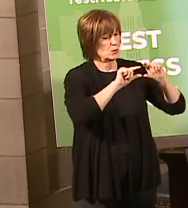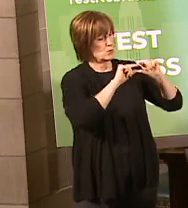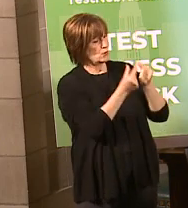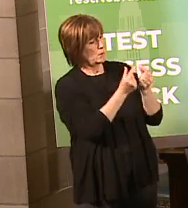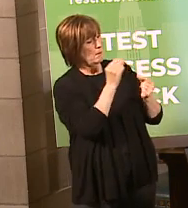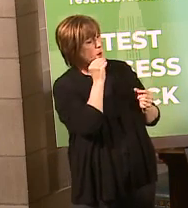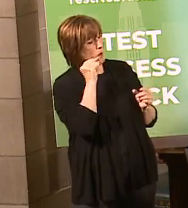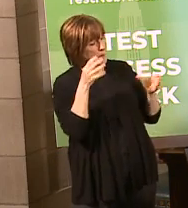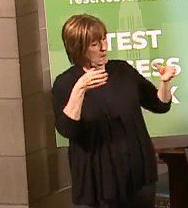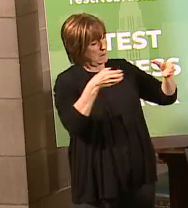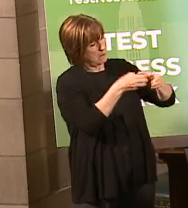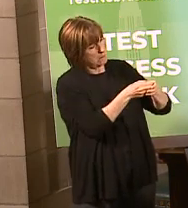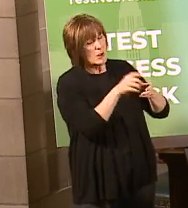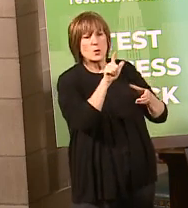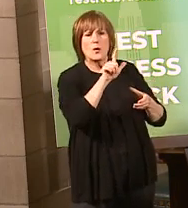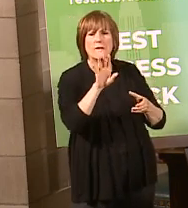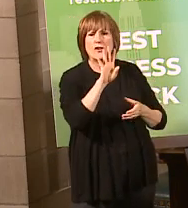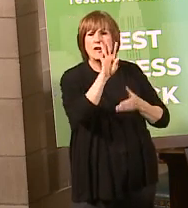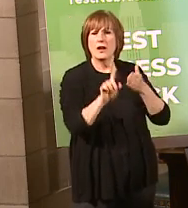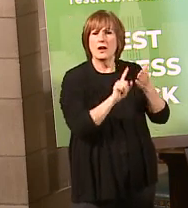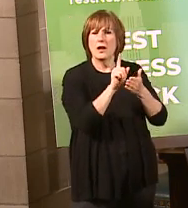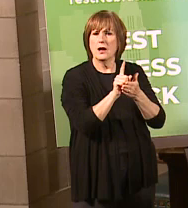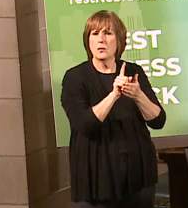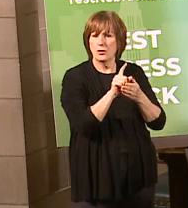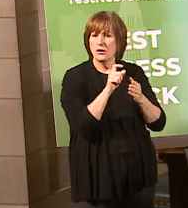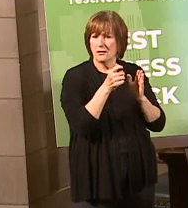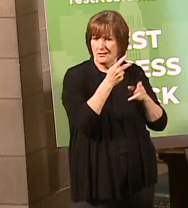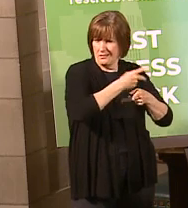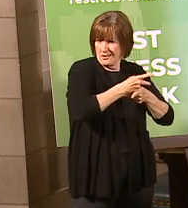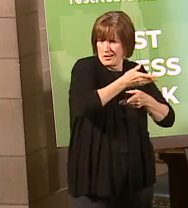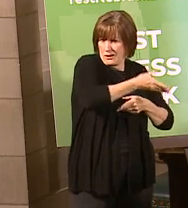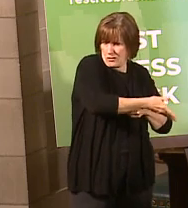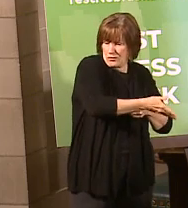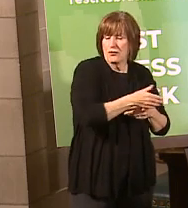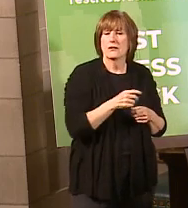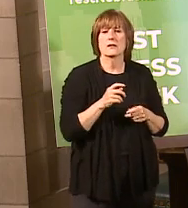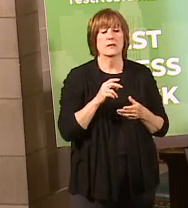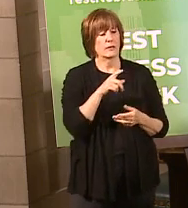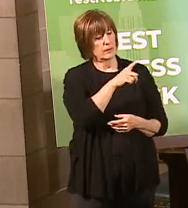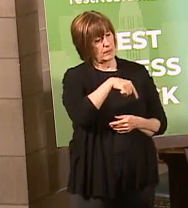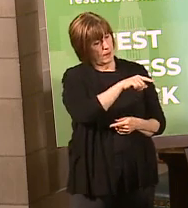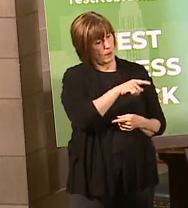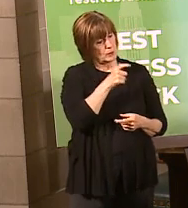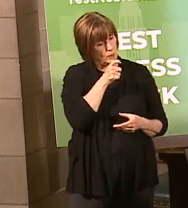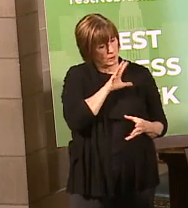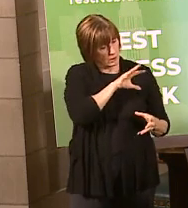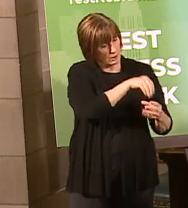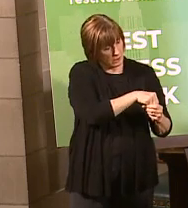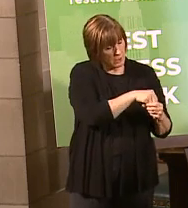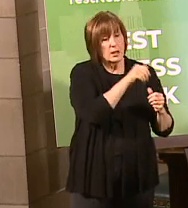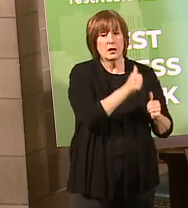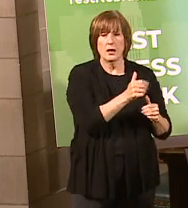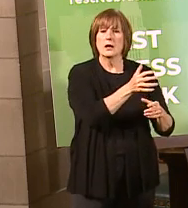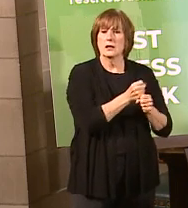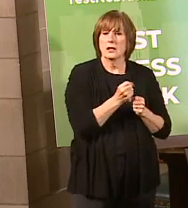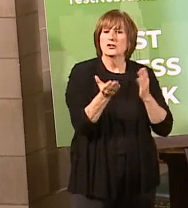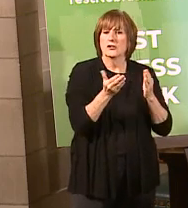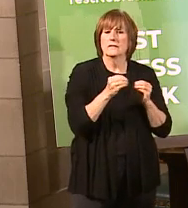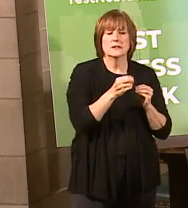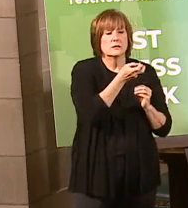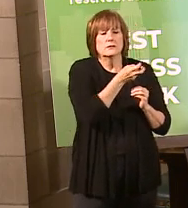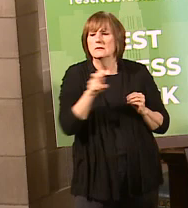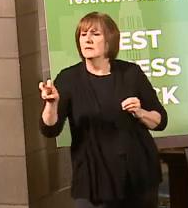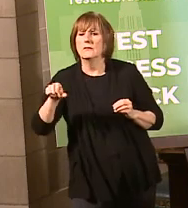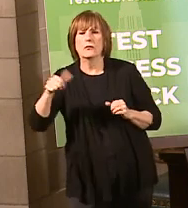where they receive 24-hour care. It allows those participants to receive those services in other settings if needed.